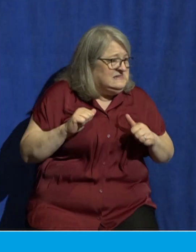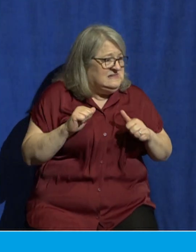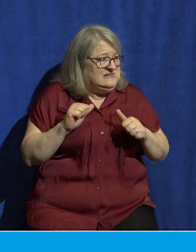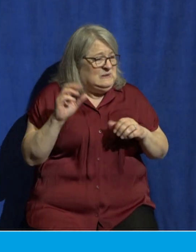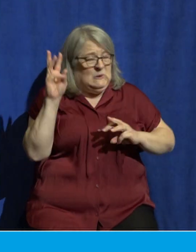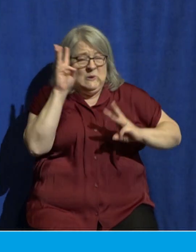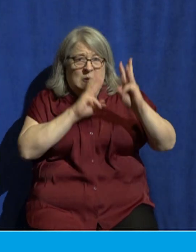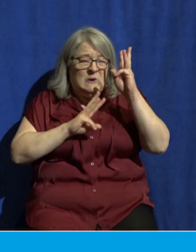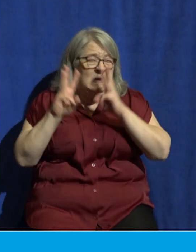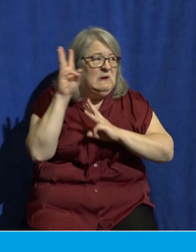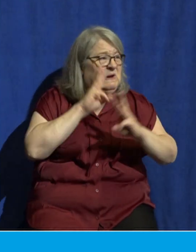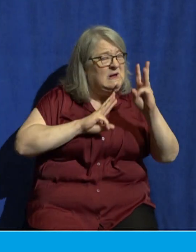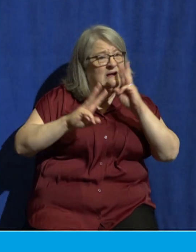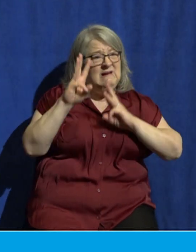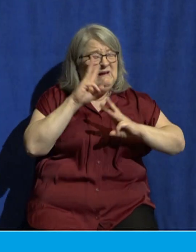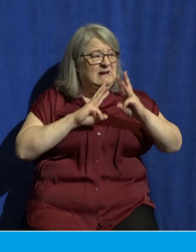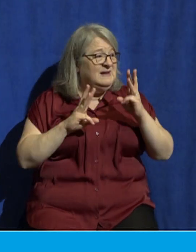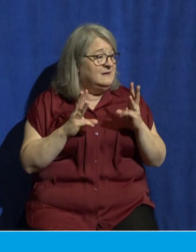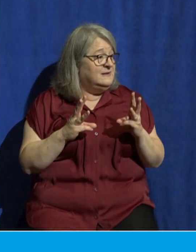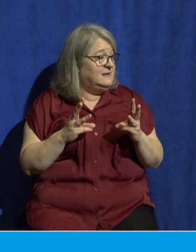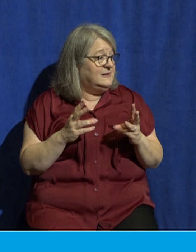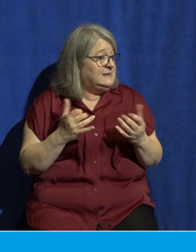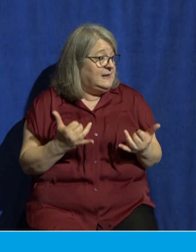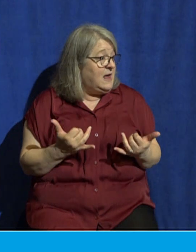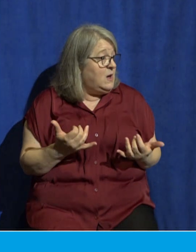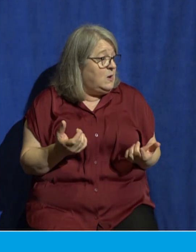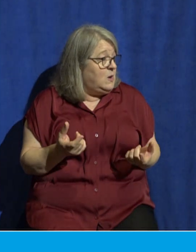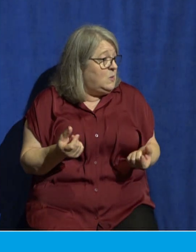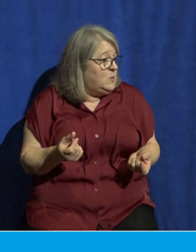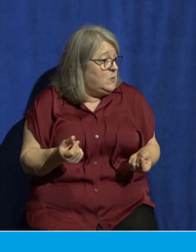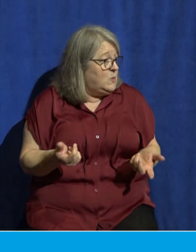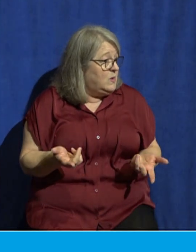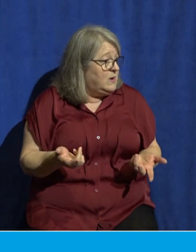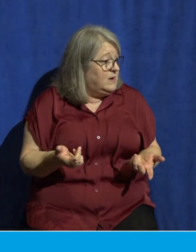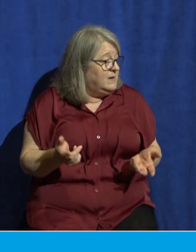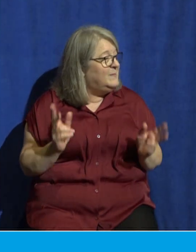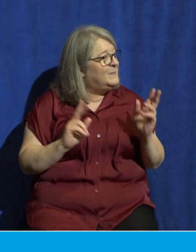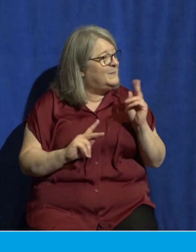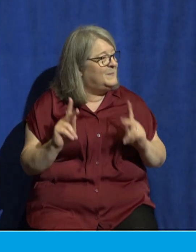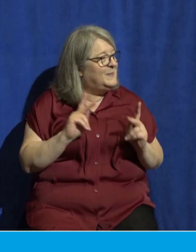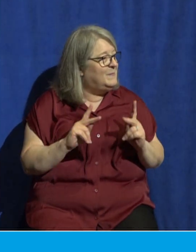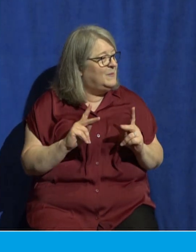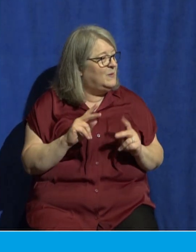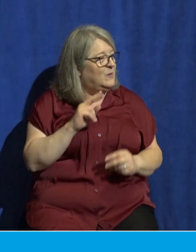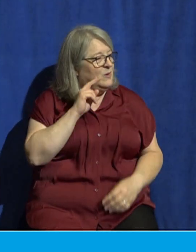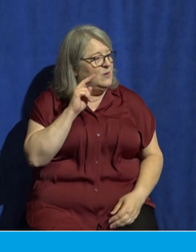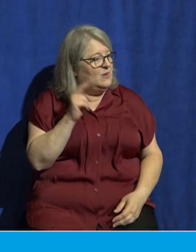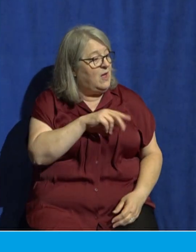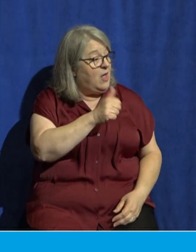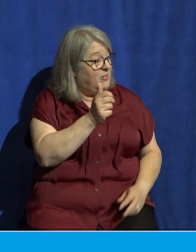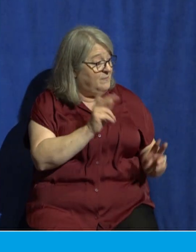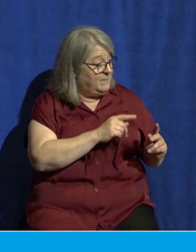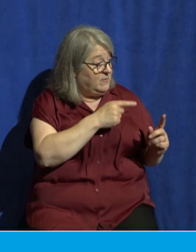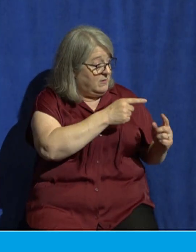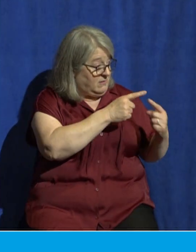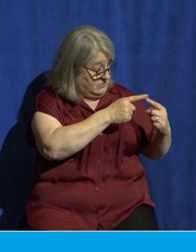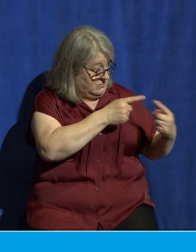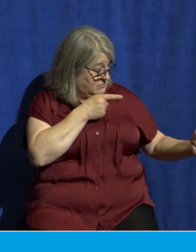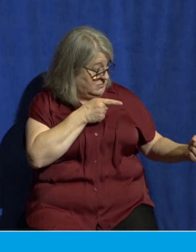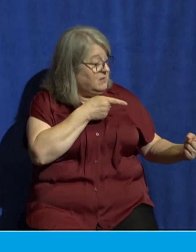culture of fear, now what tends to happen is we begin to look at other people who disagree with us as threats and as